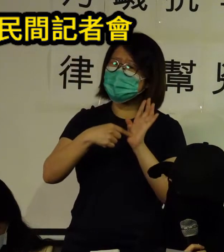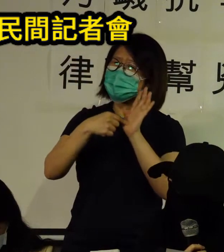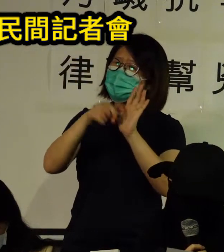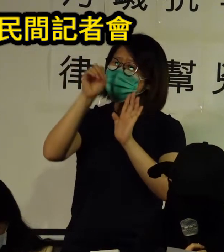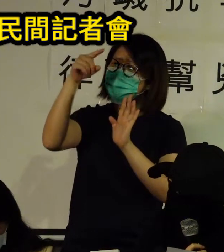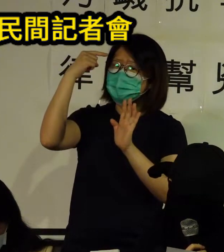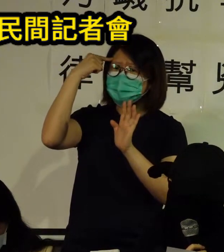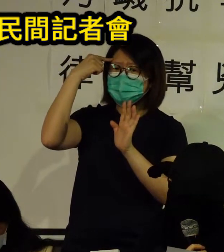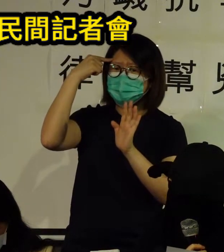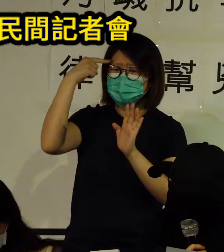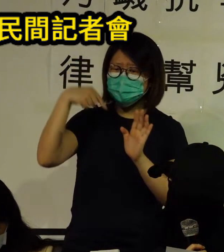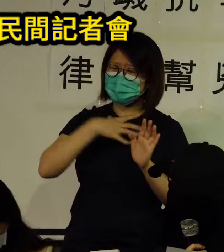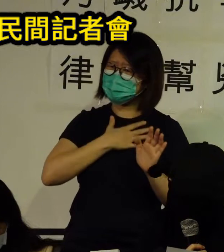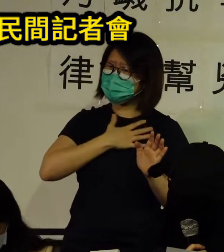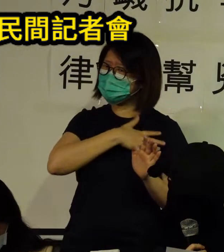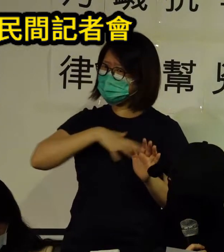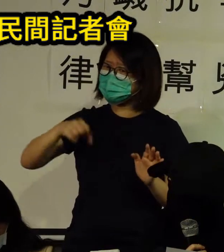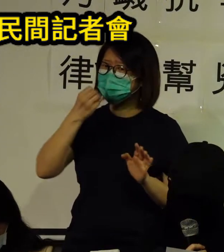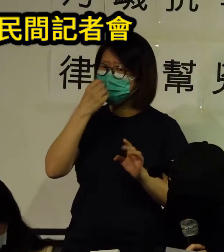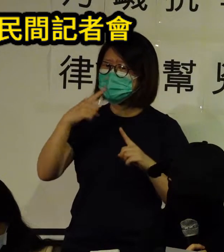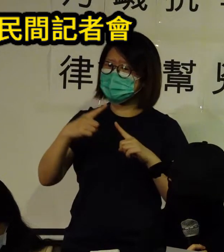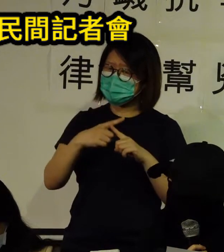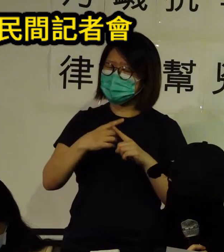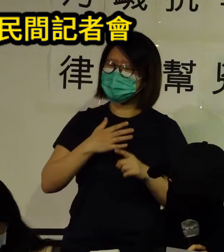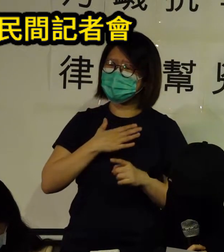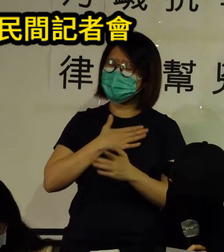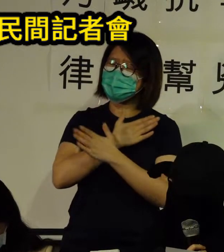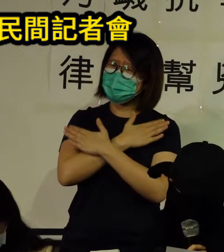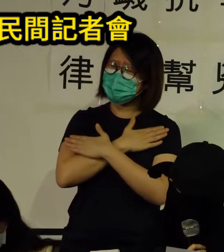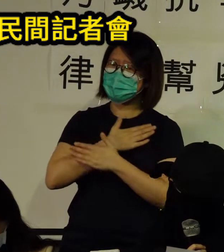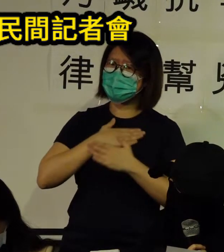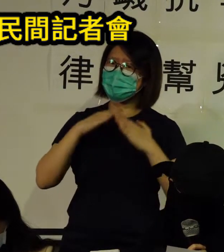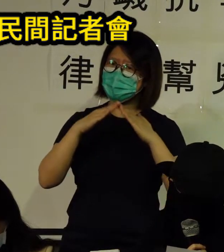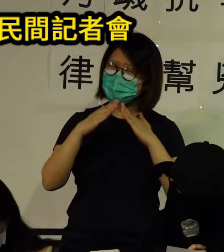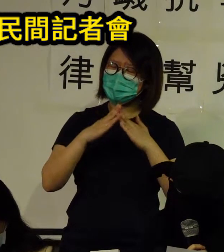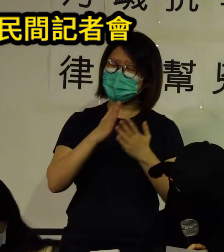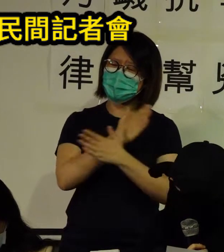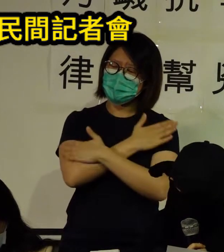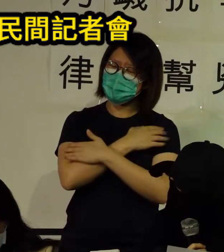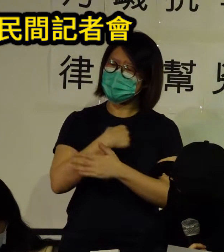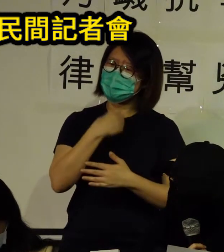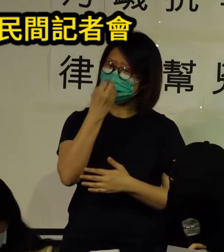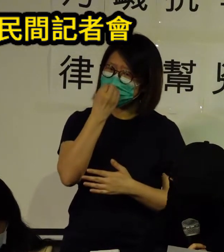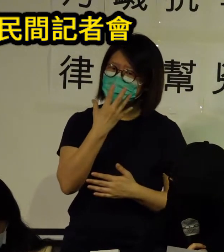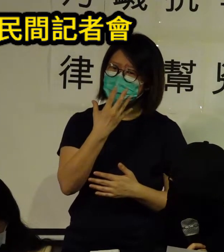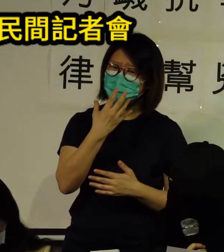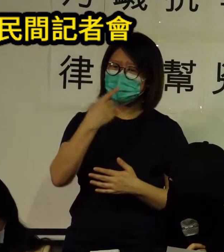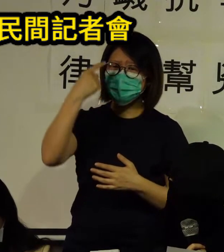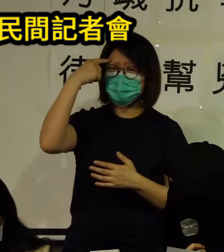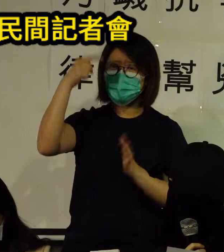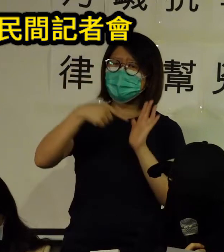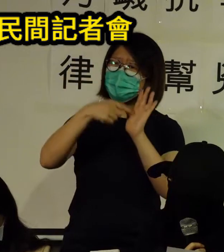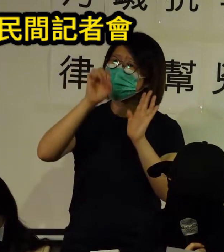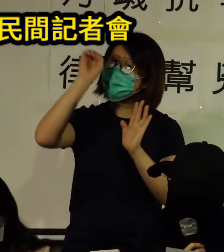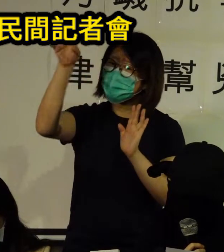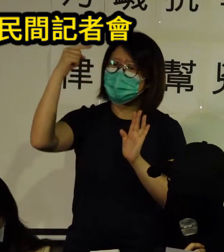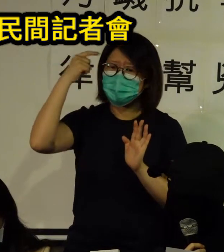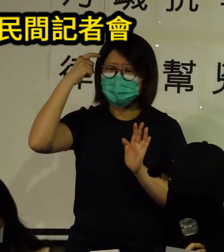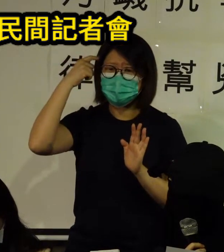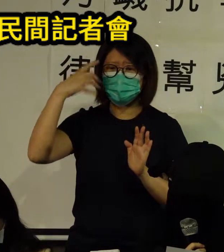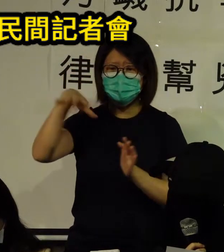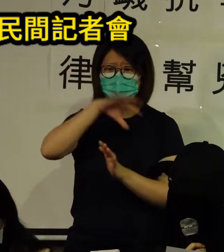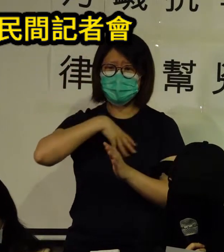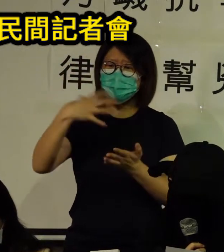Therefore, the banner that we fly in the name of universal values and democracy will not be tainted As the